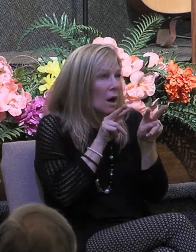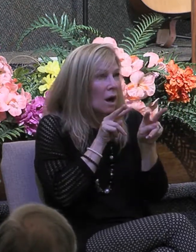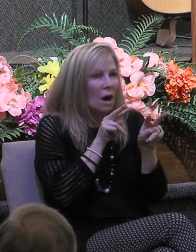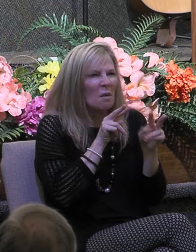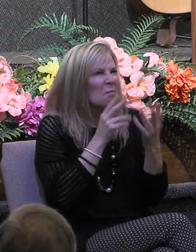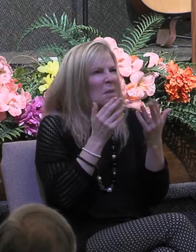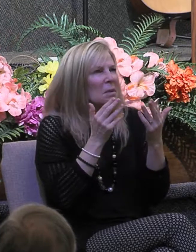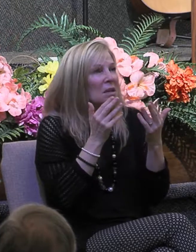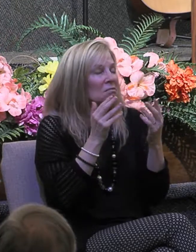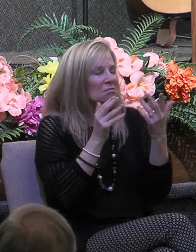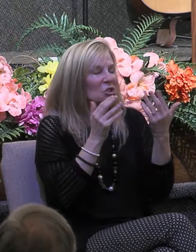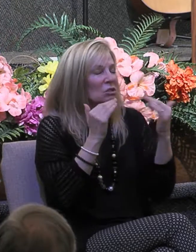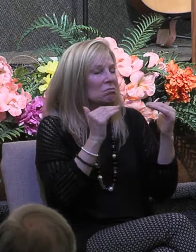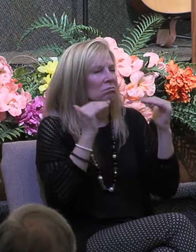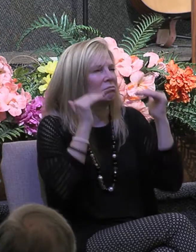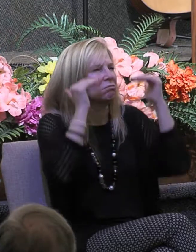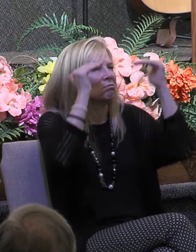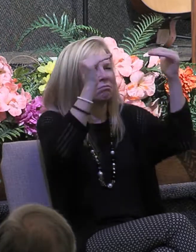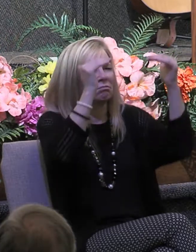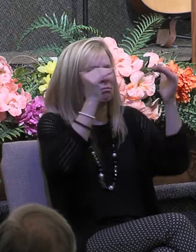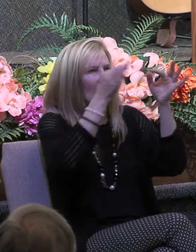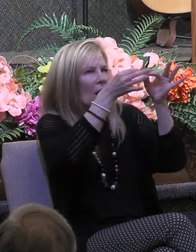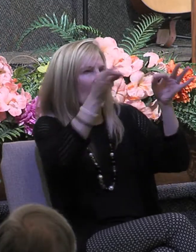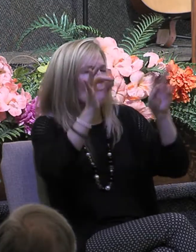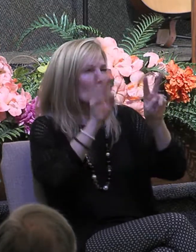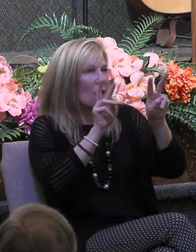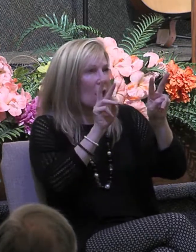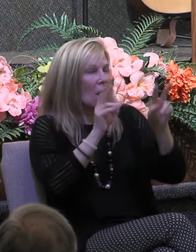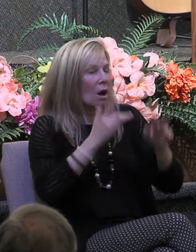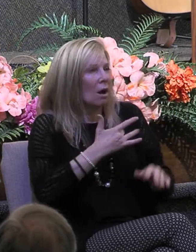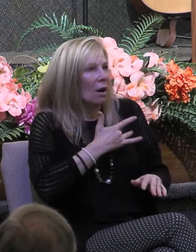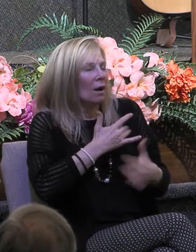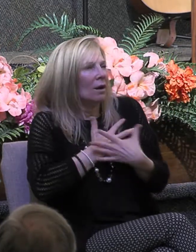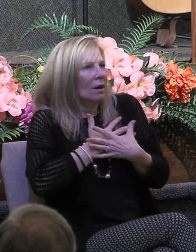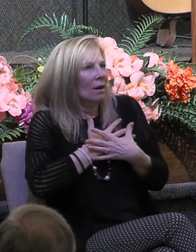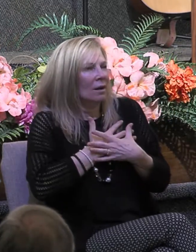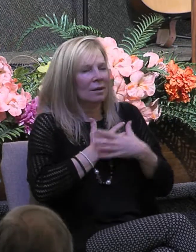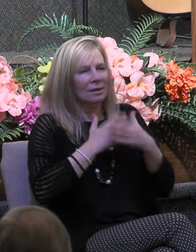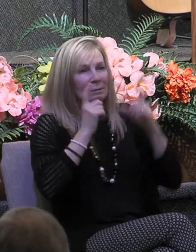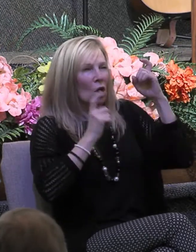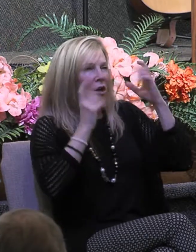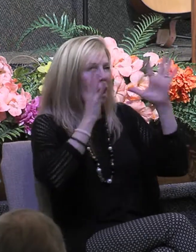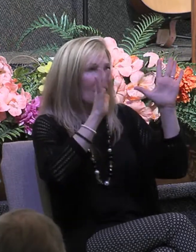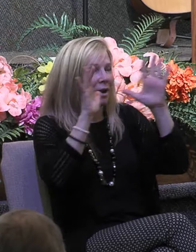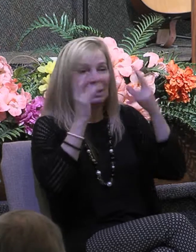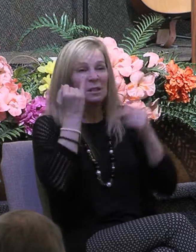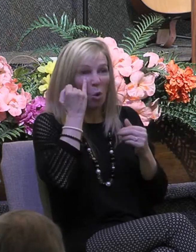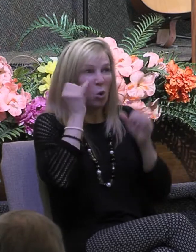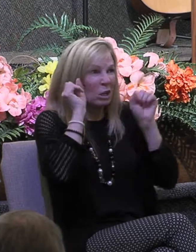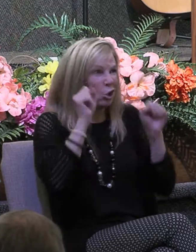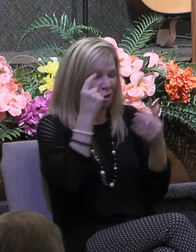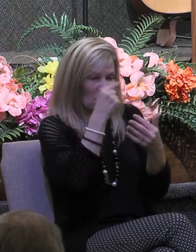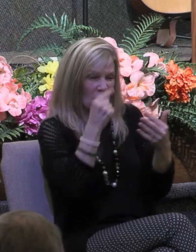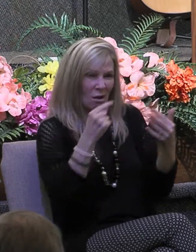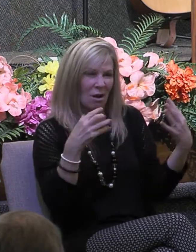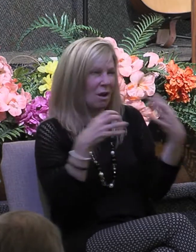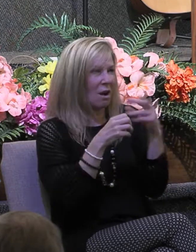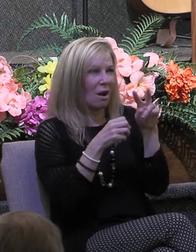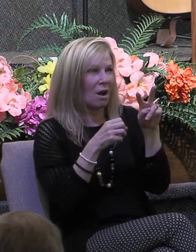verbal eloquence able to move an audience by his expressiveness even if he were able to do all of that yet if he